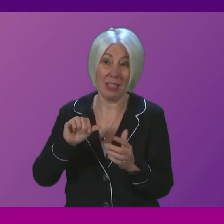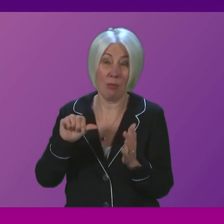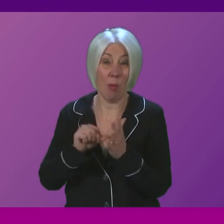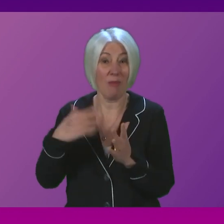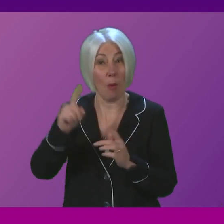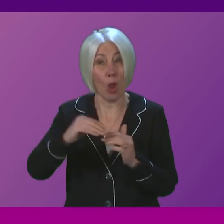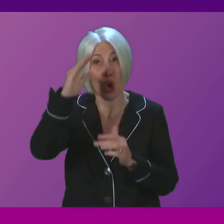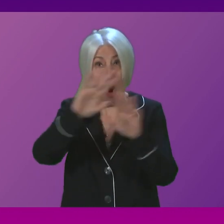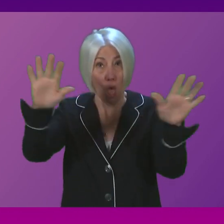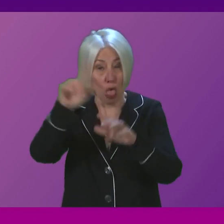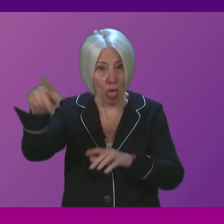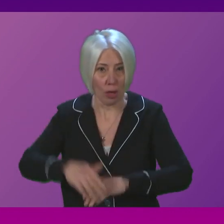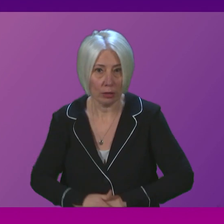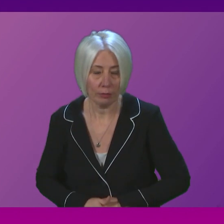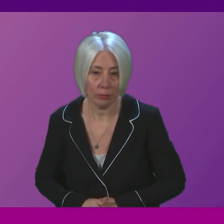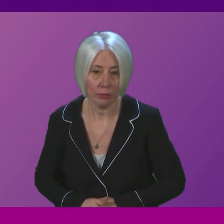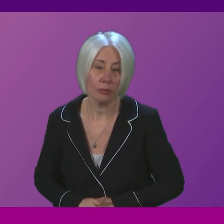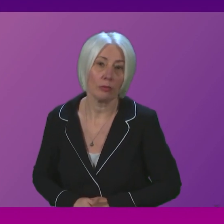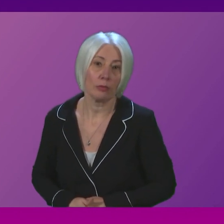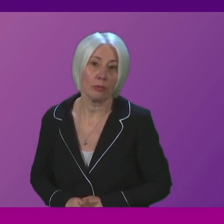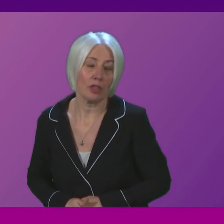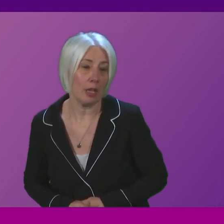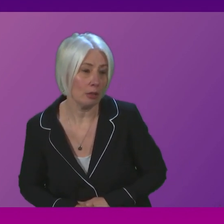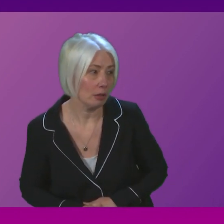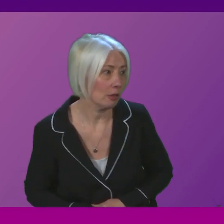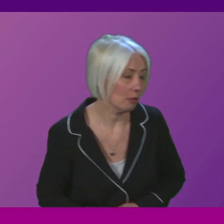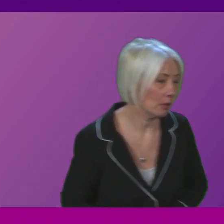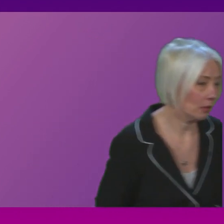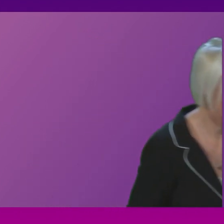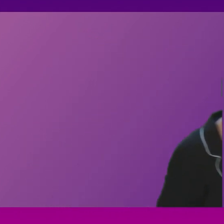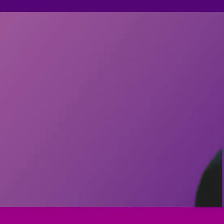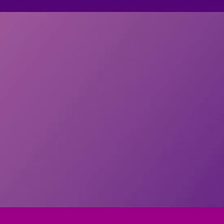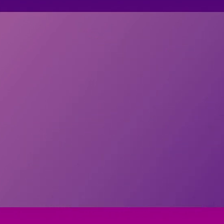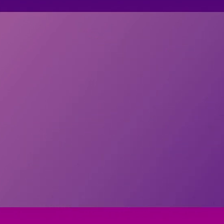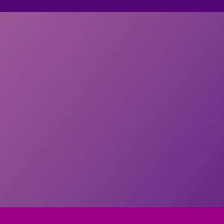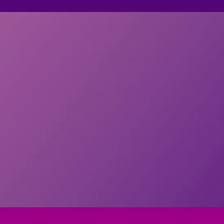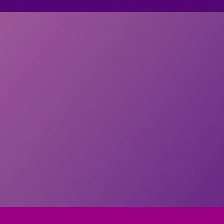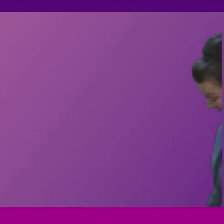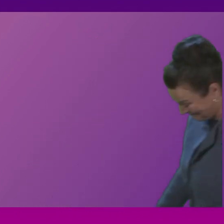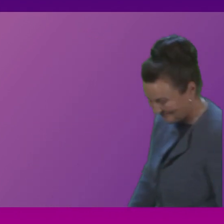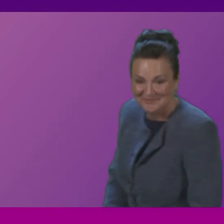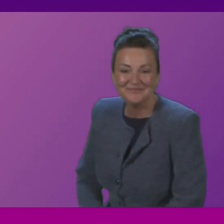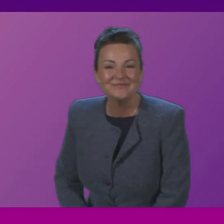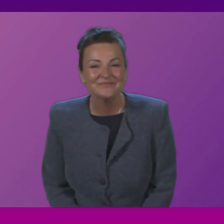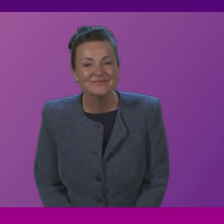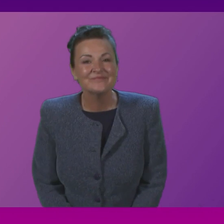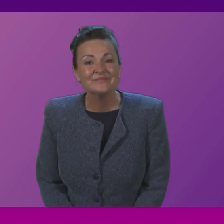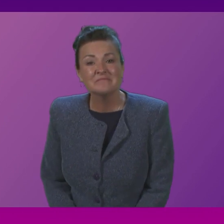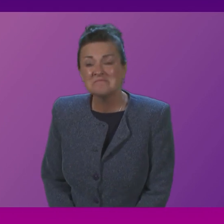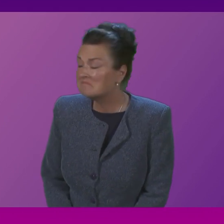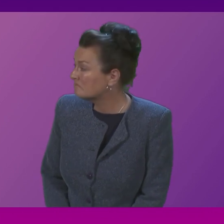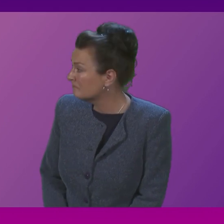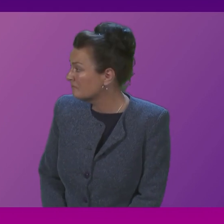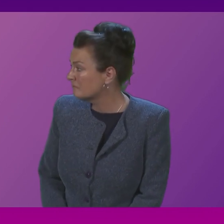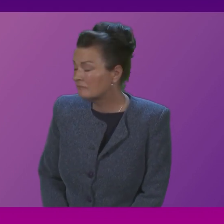I hope it meets it in full Maurice Golden Thank you I'm sure the First Minister will agree if we can't do